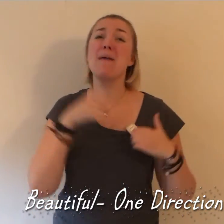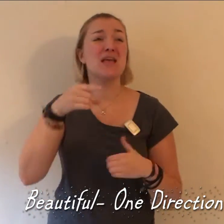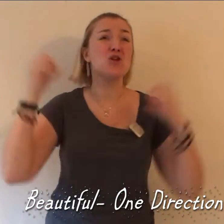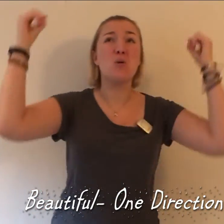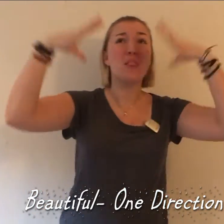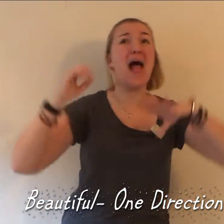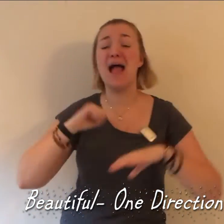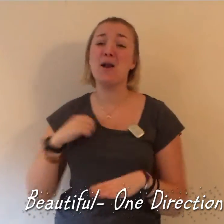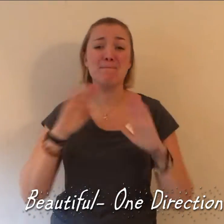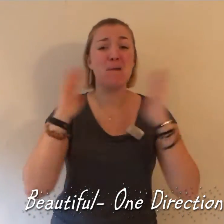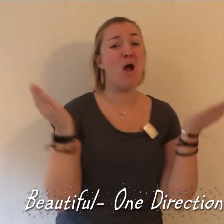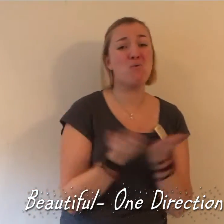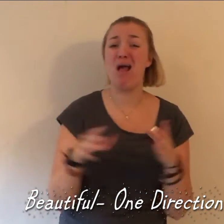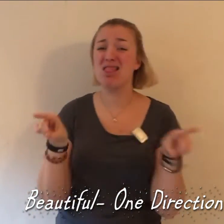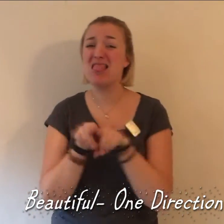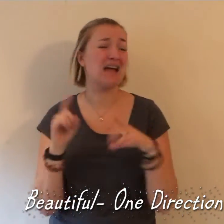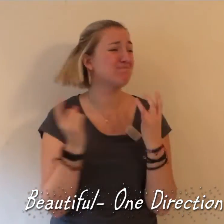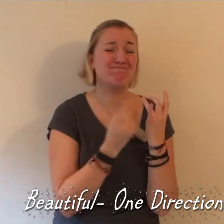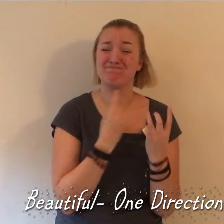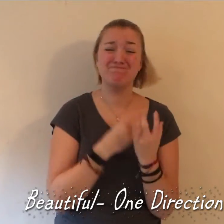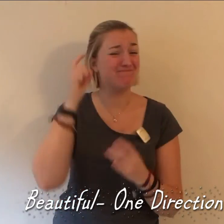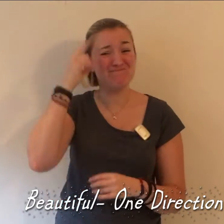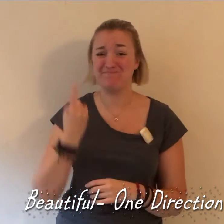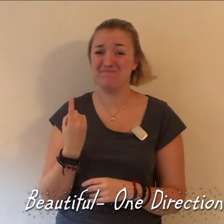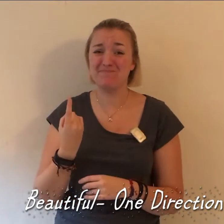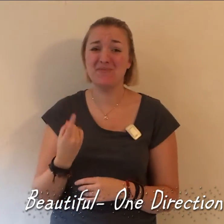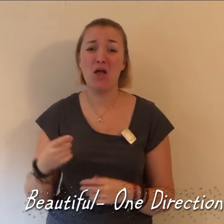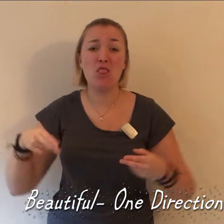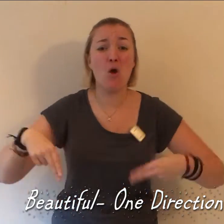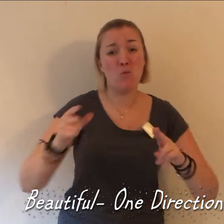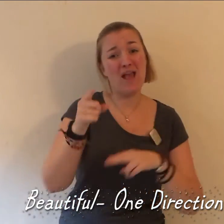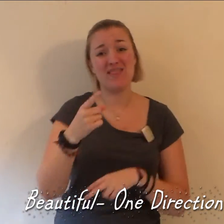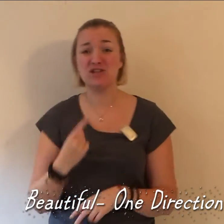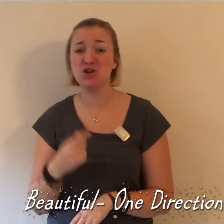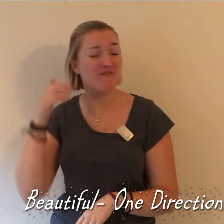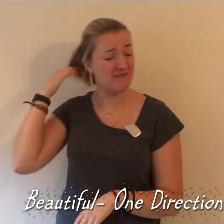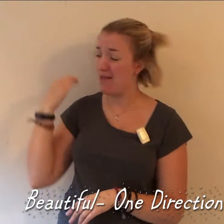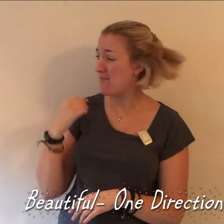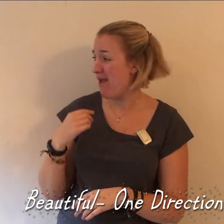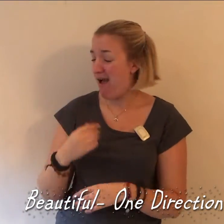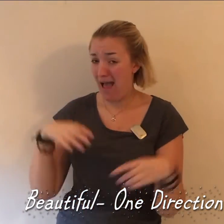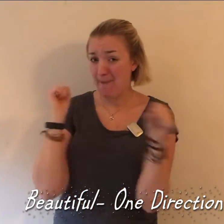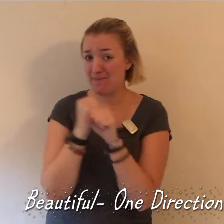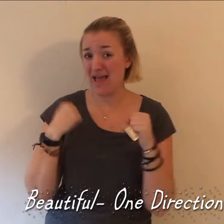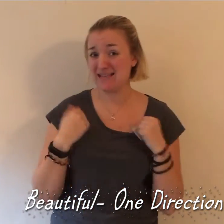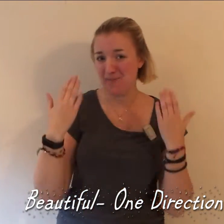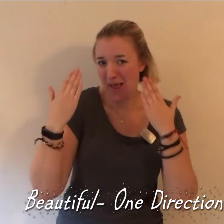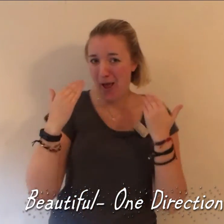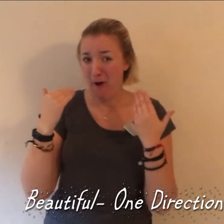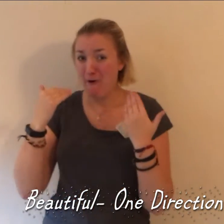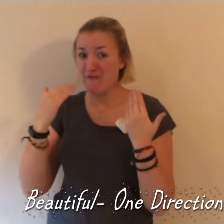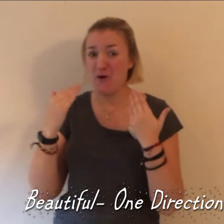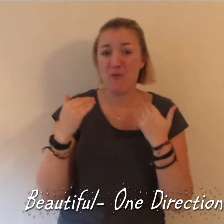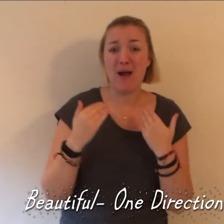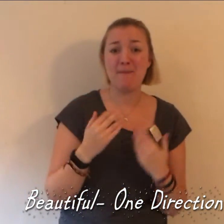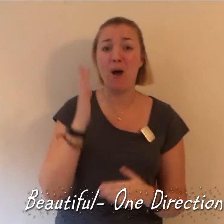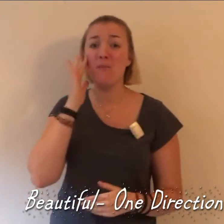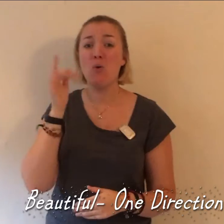Baby, you light up my world like nobody else The way that you lift your hair gets me overwhelmed But